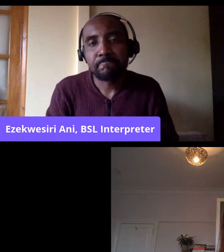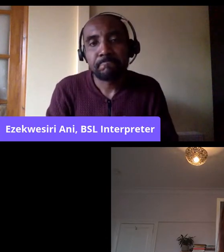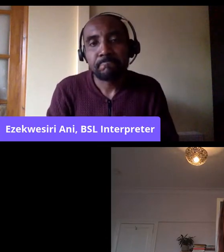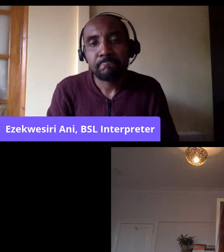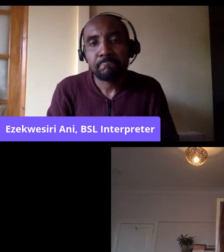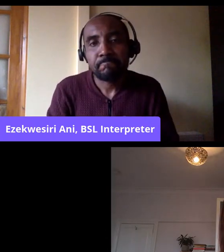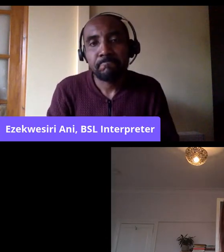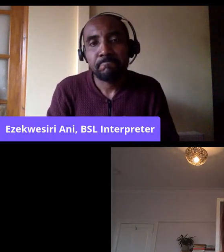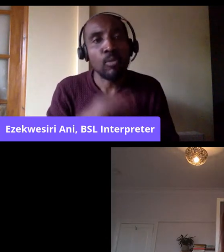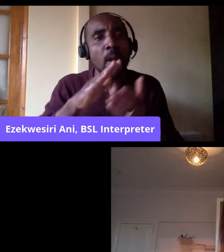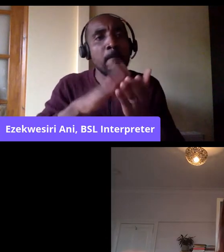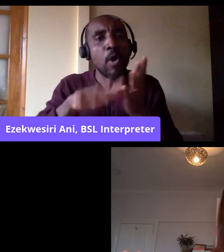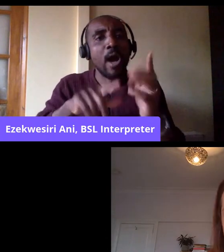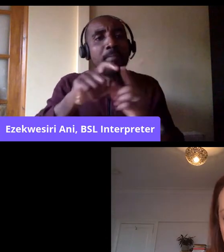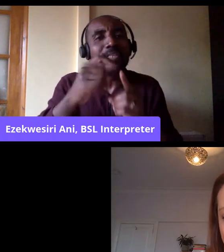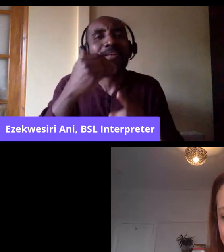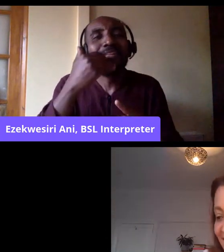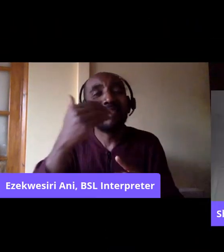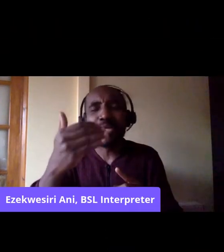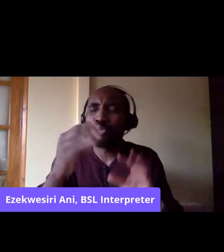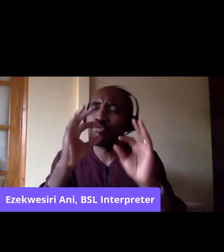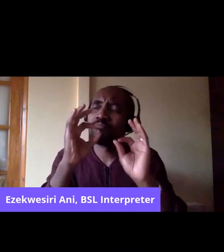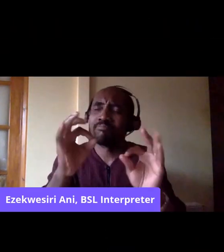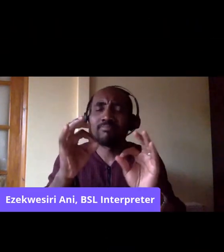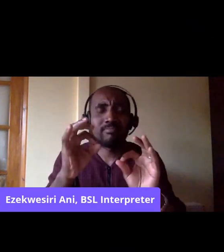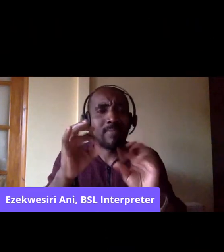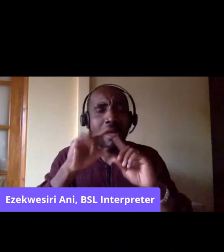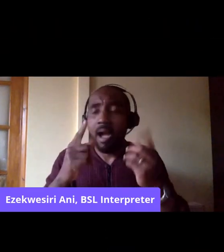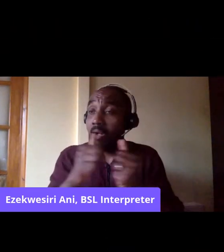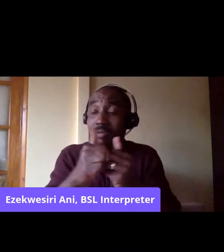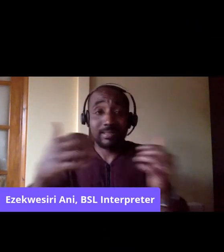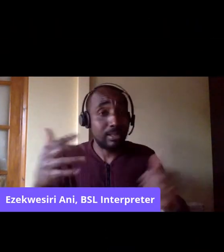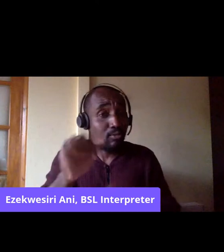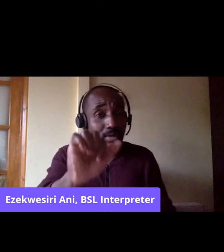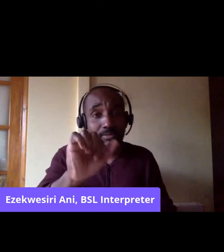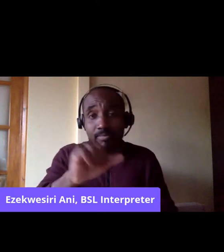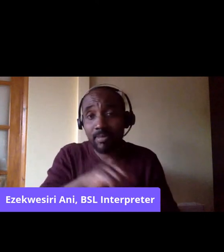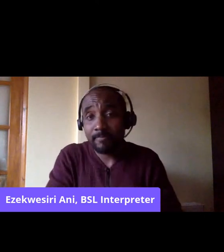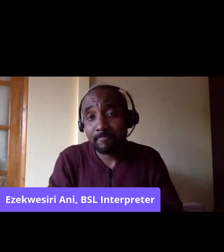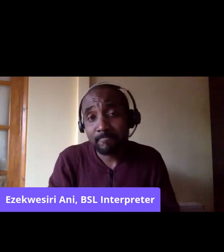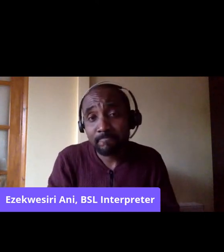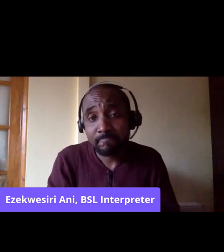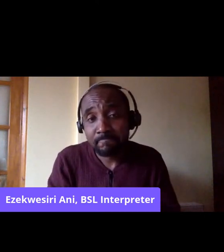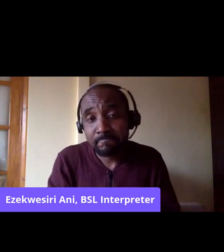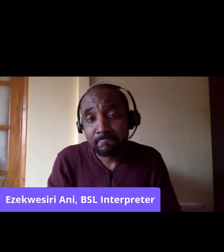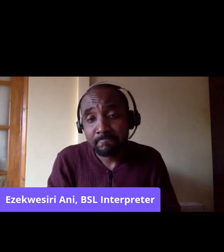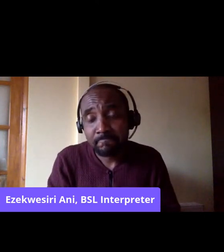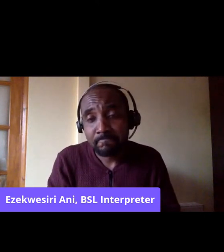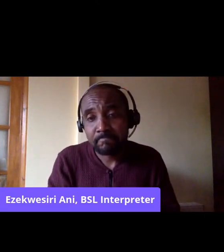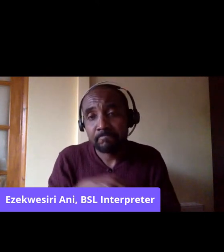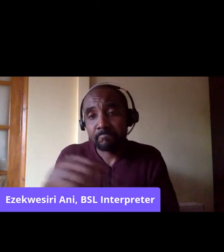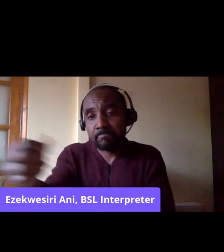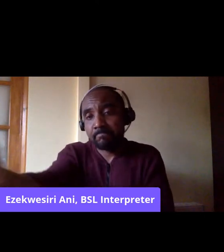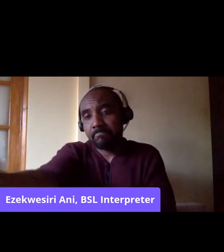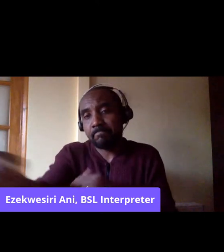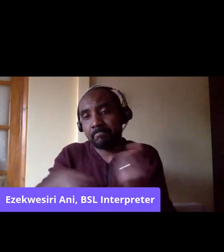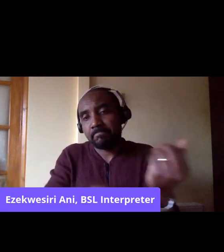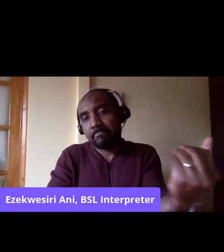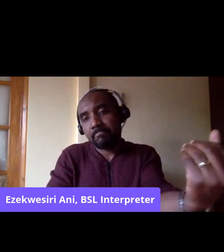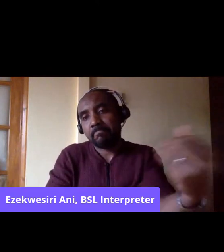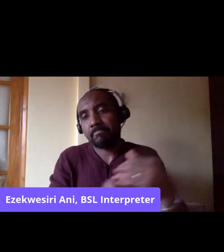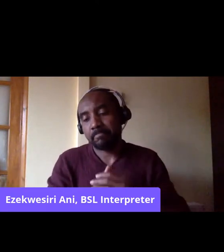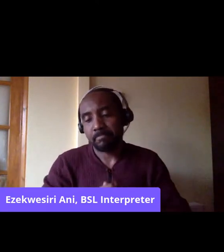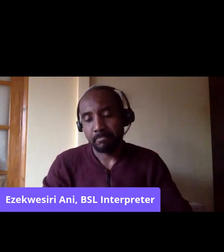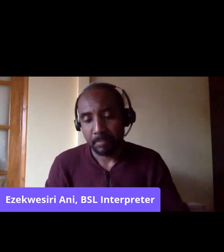Thanks, Mohamed. And that was completely spot on. I can't disagree with anything that you have just said. There was, we